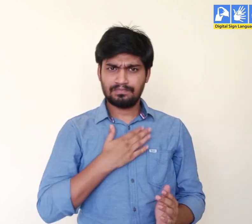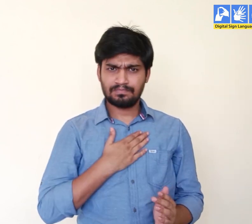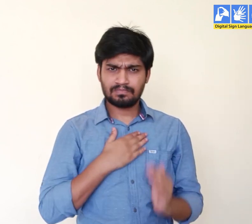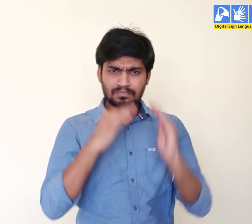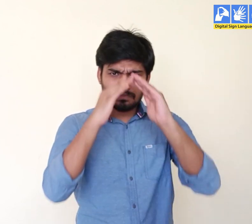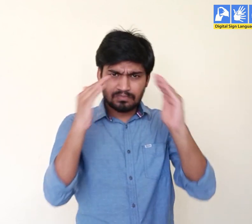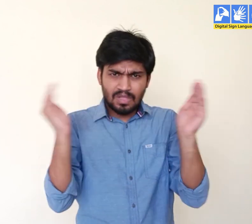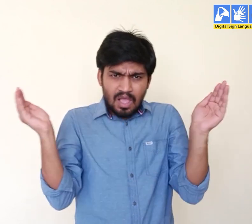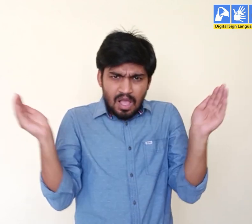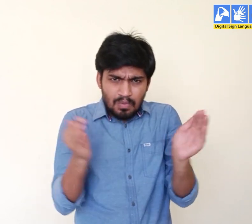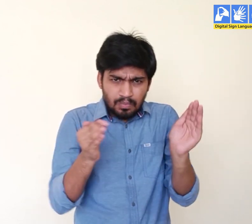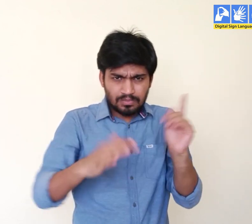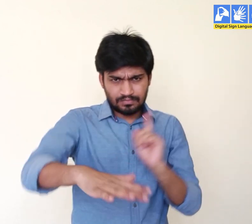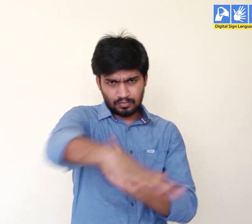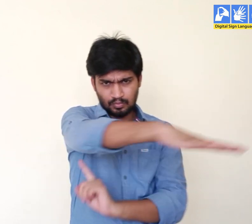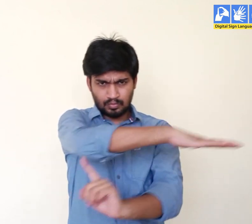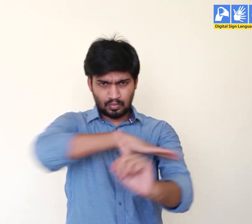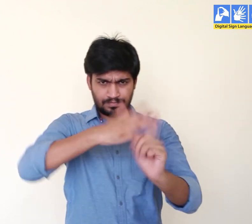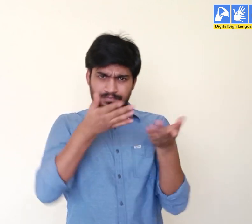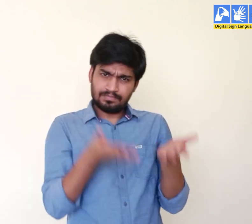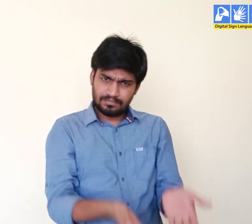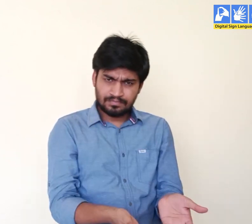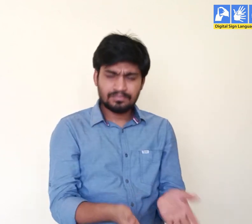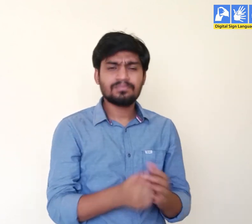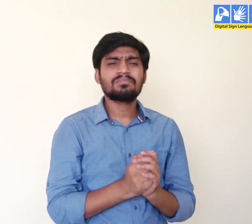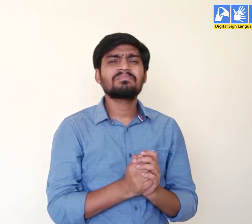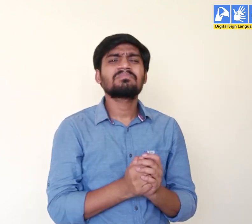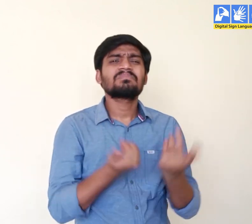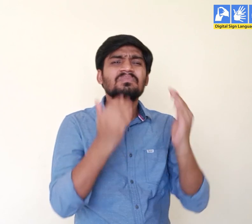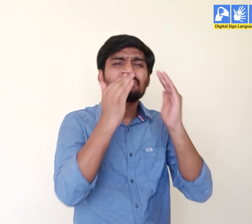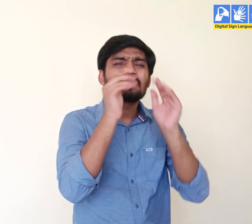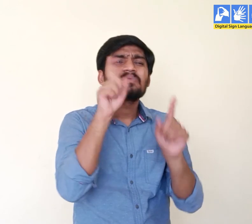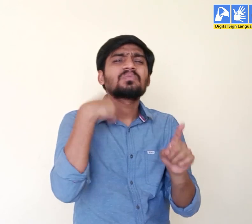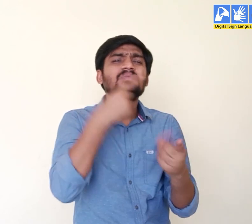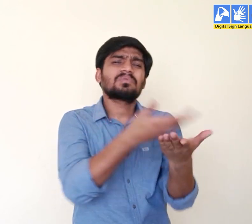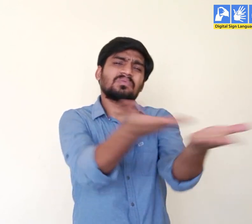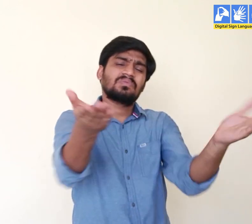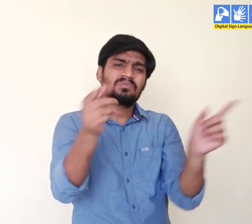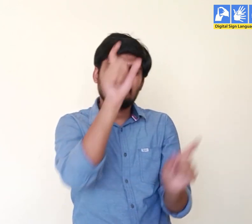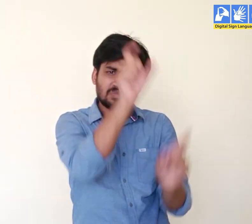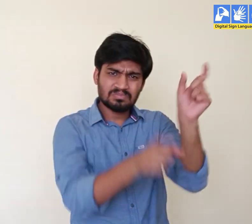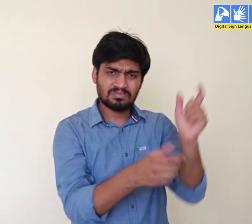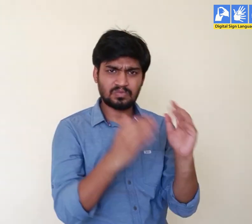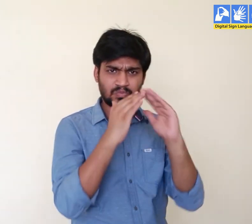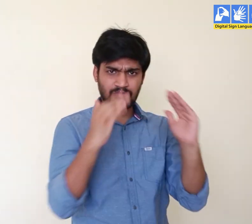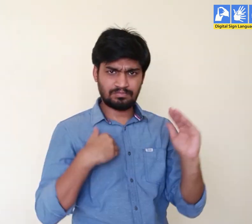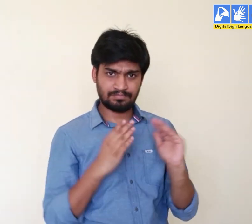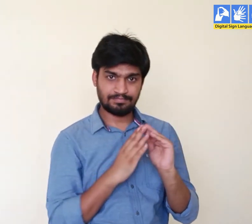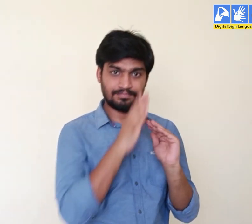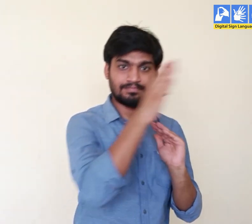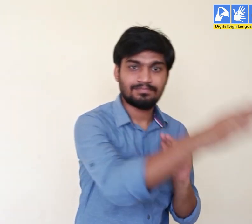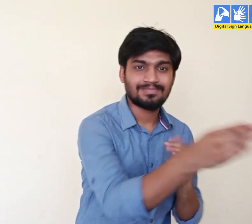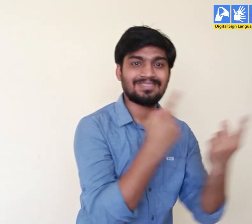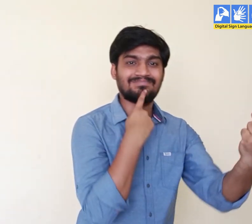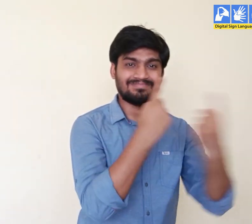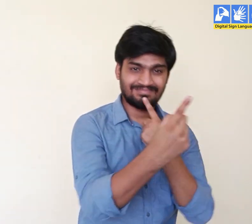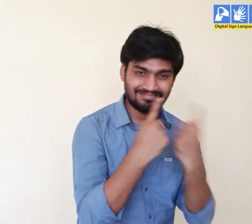In my village if anyone has to visit someone's home to talk and socialize